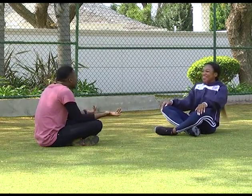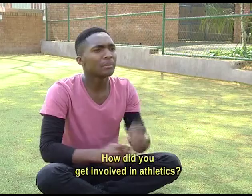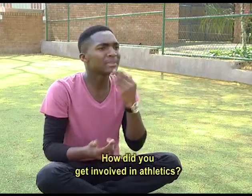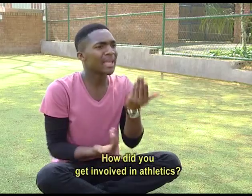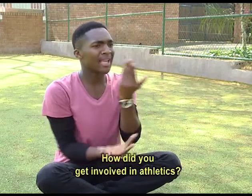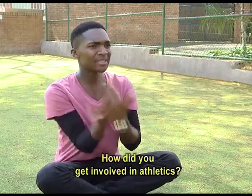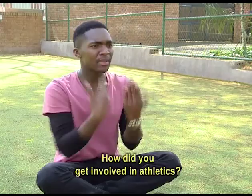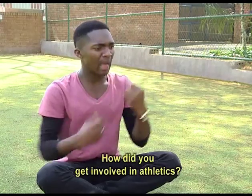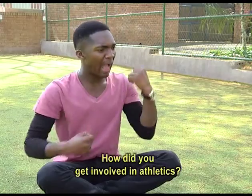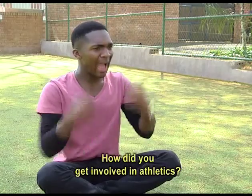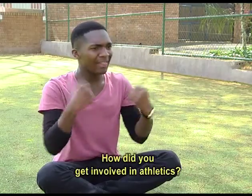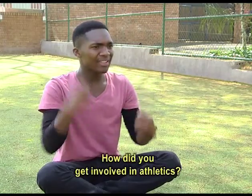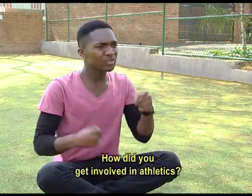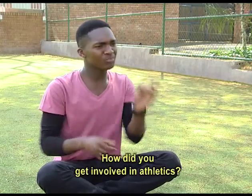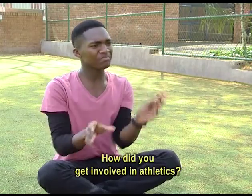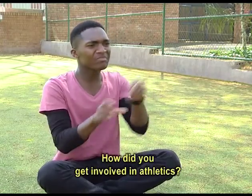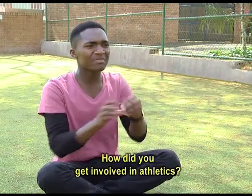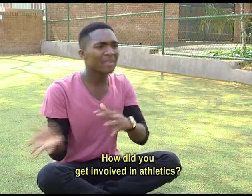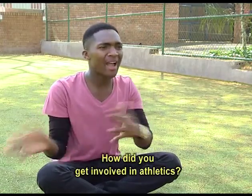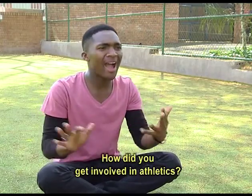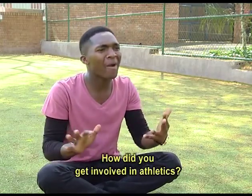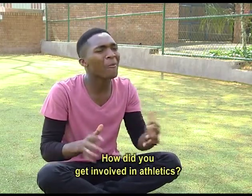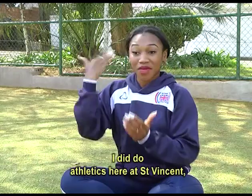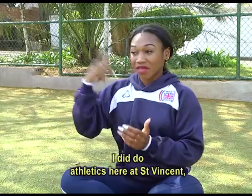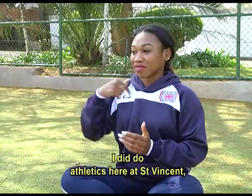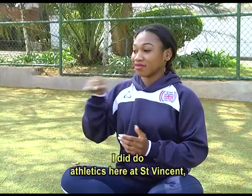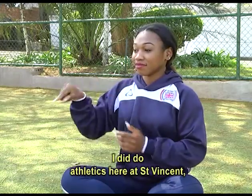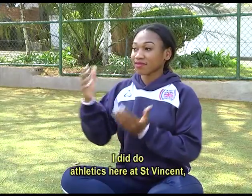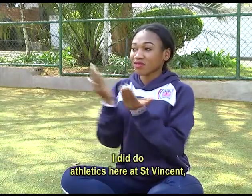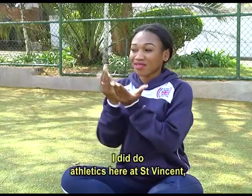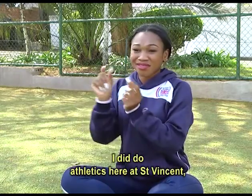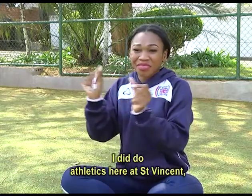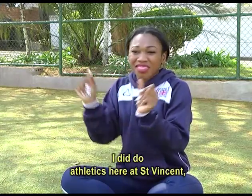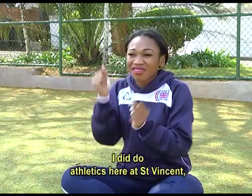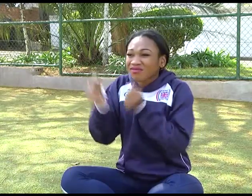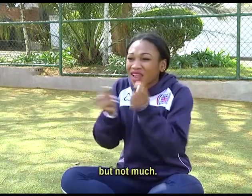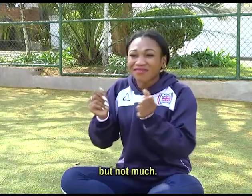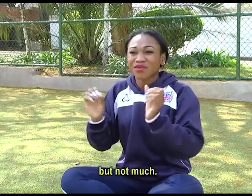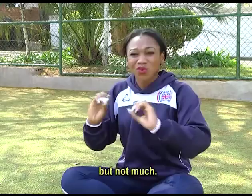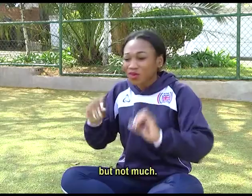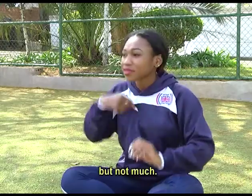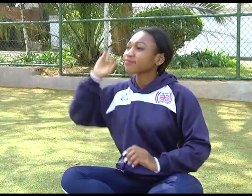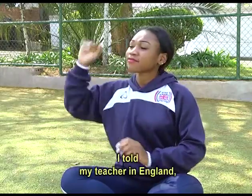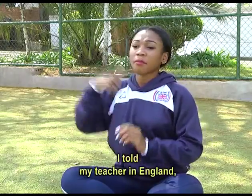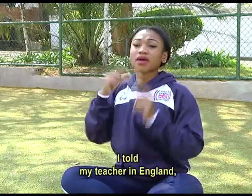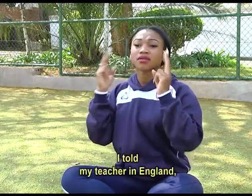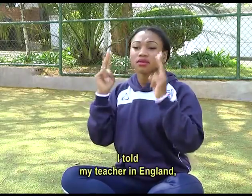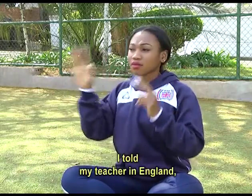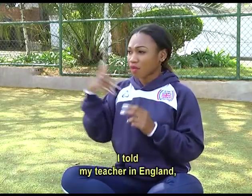How did you get involved in athletics? I did do athletics here at St Vincent, but not so much. I told my teacher